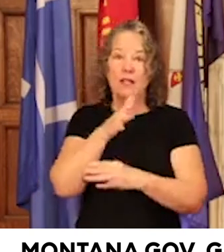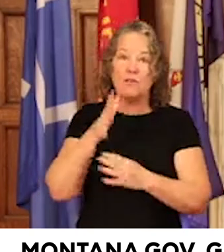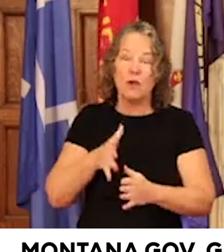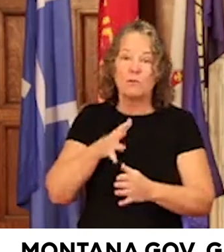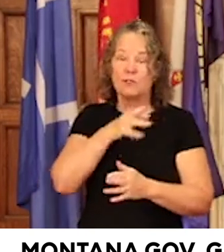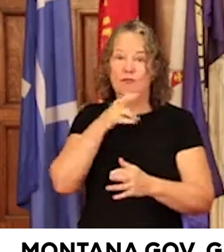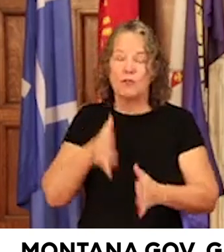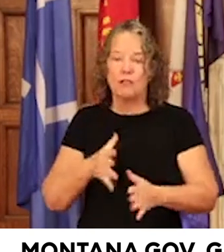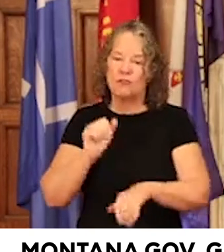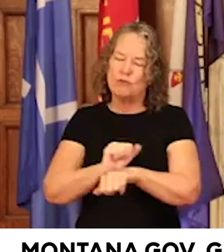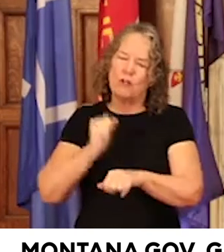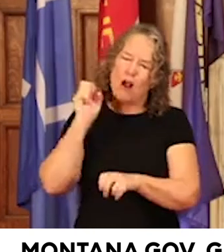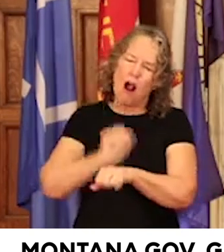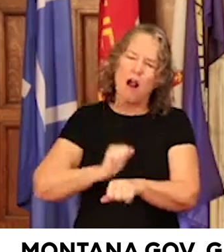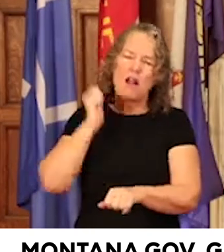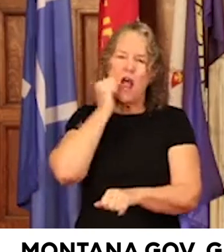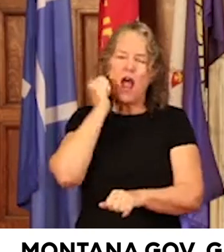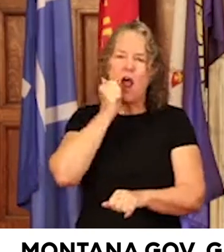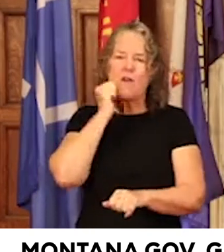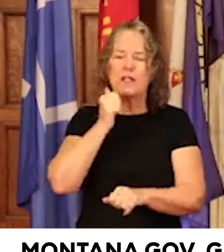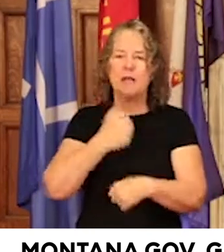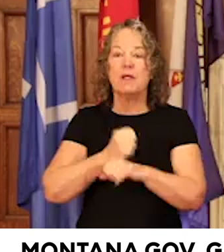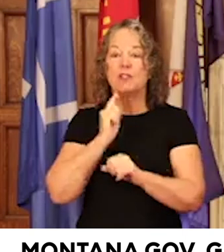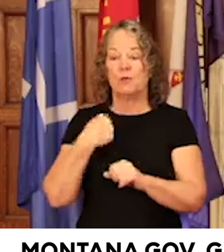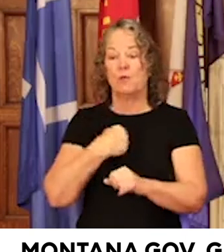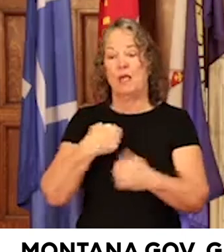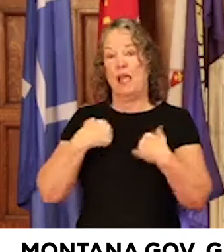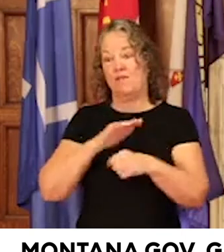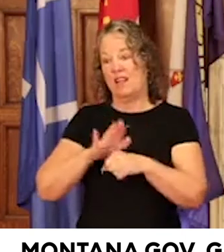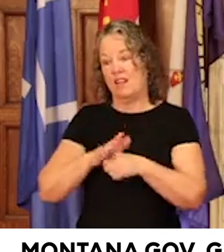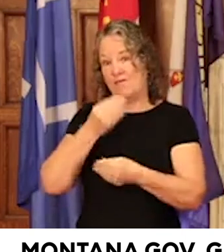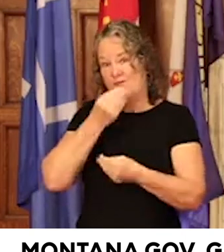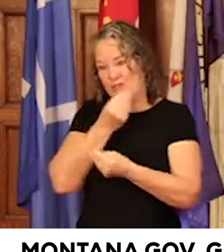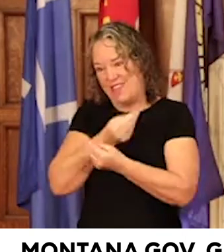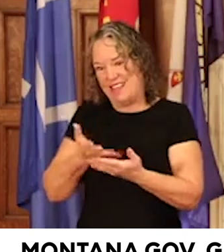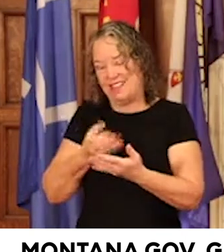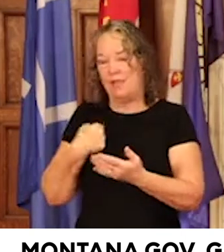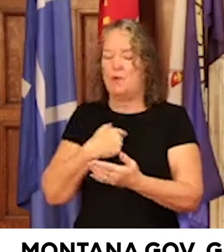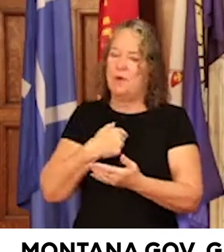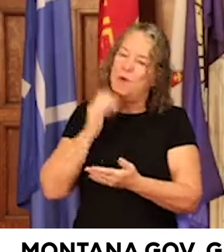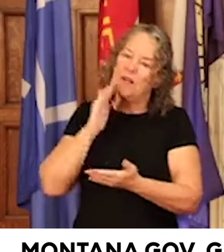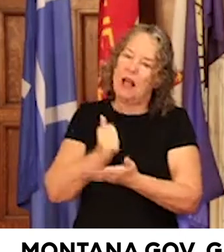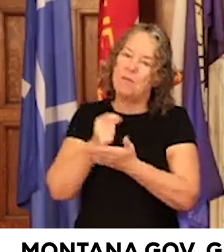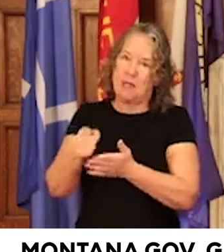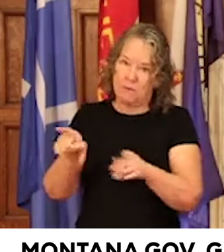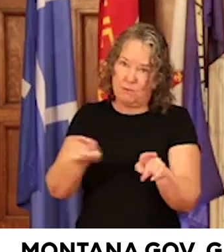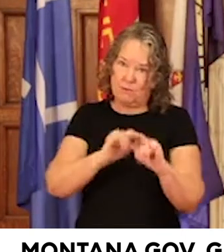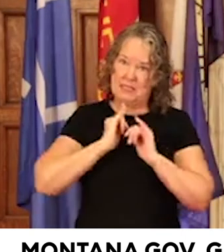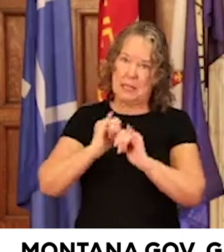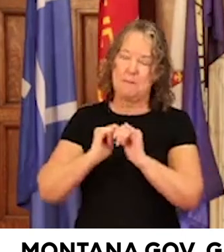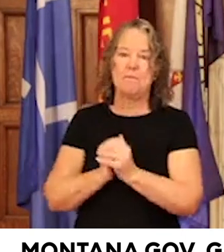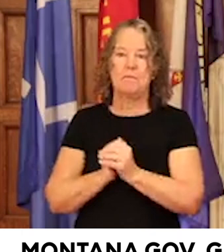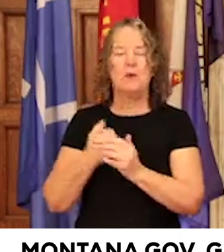to ensure we have what we need and we'll keep working hard each day to make sure they have what they need. That's why I'm proud we